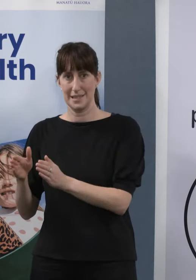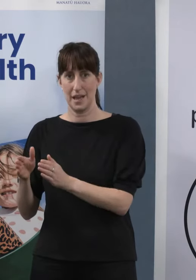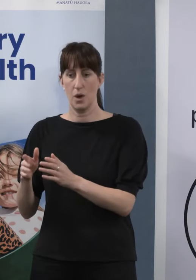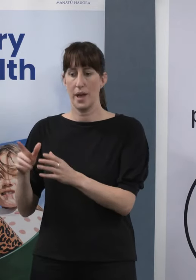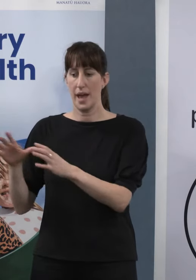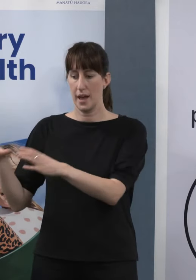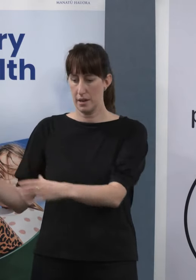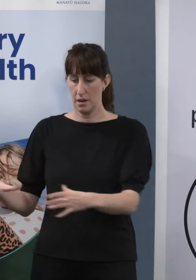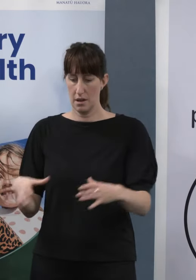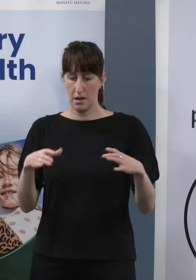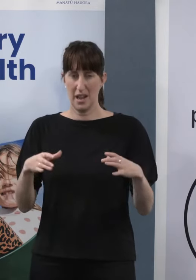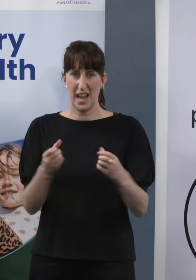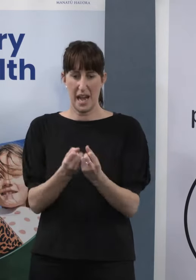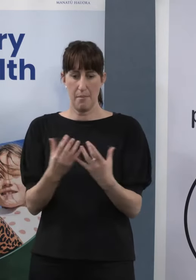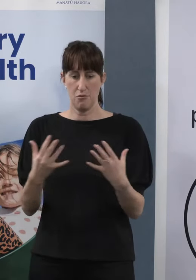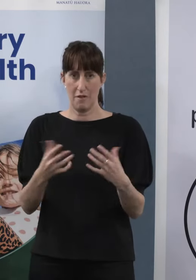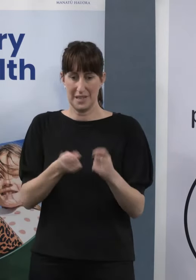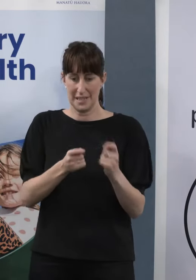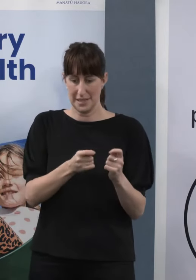we got from the labs.